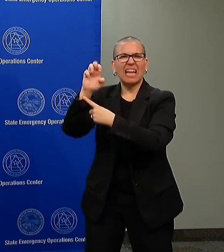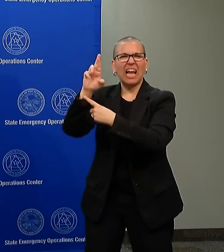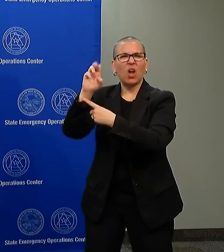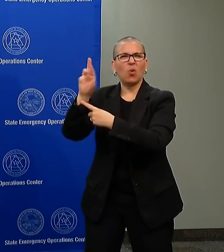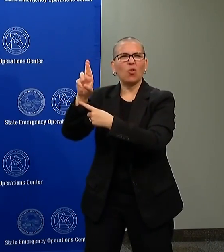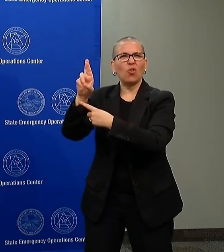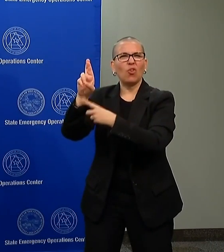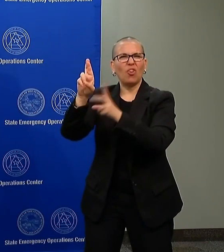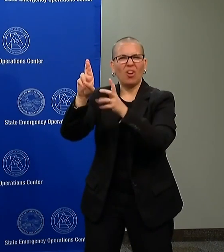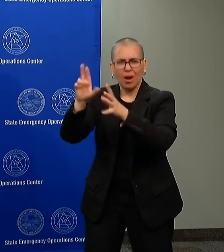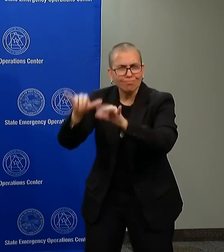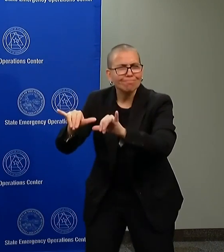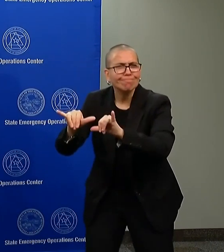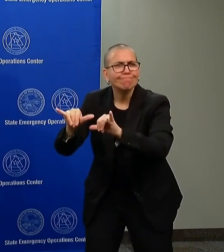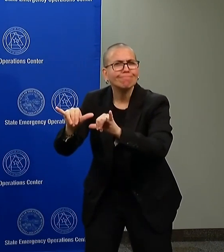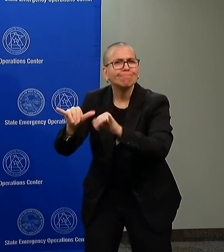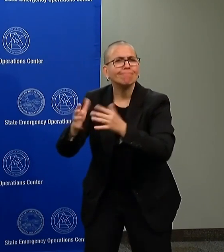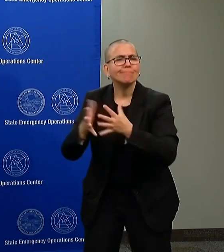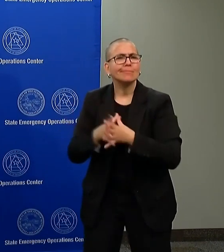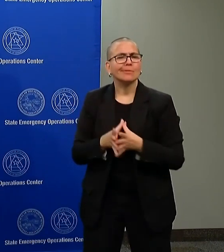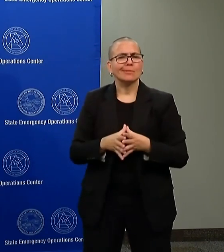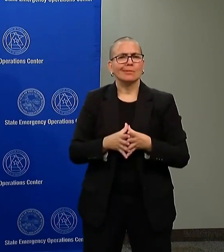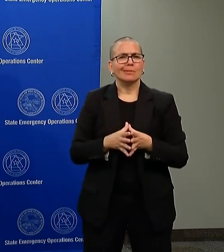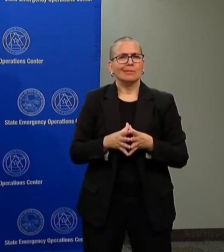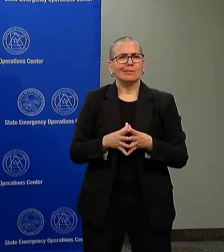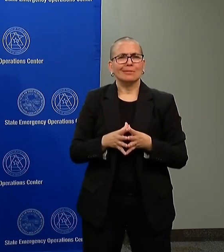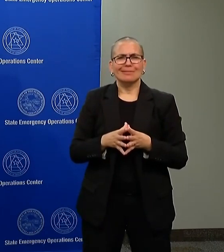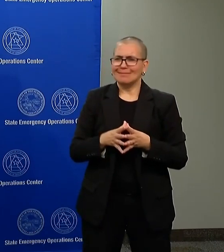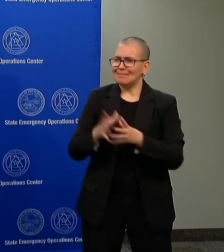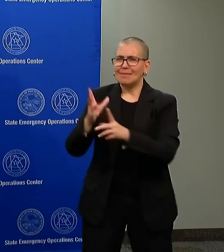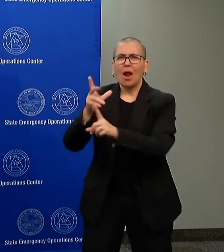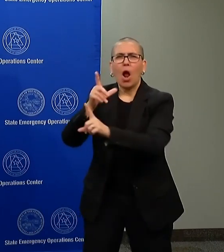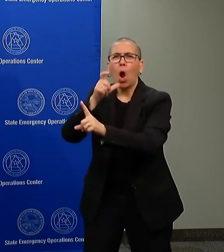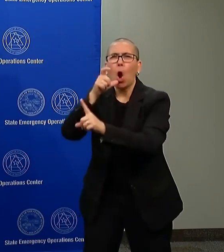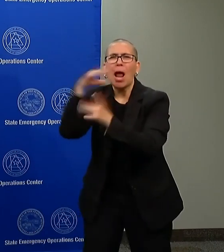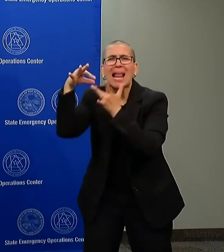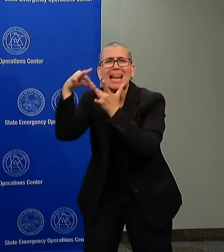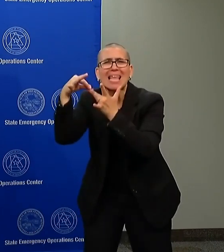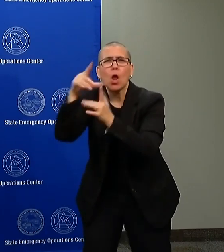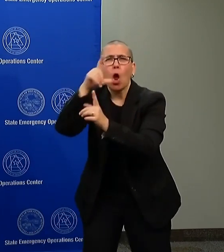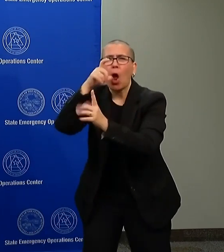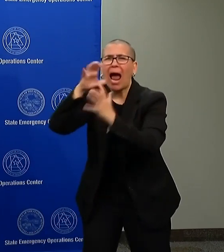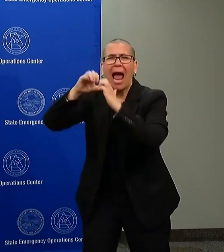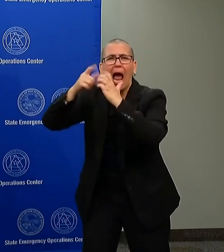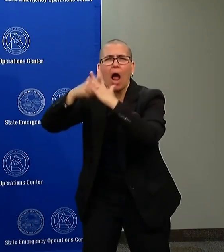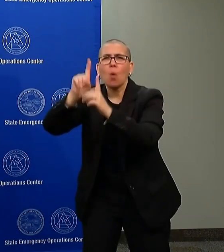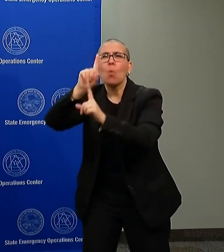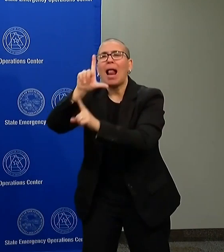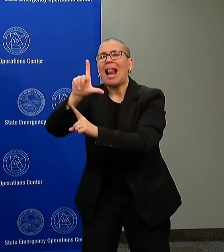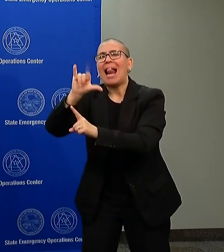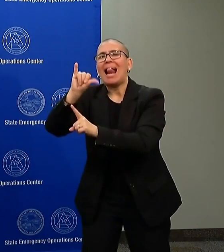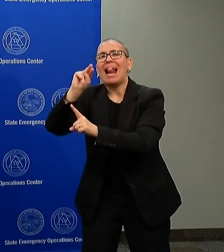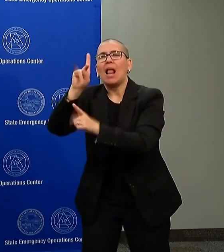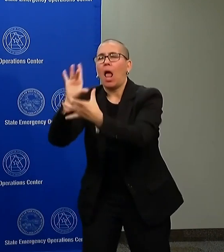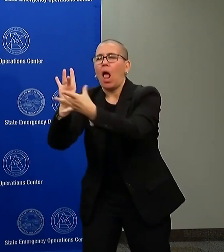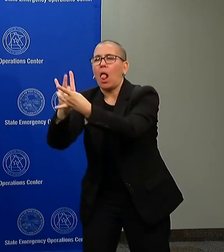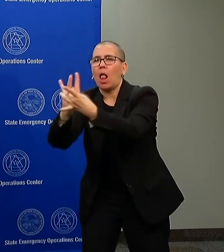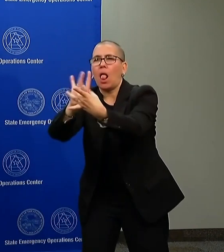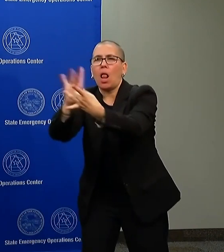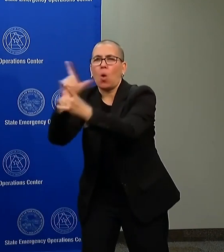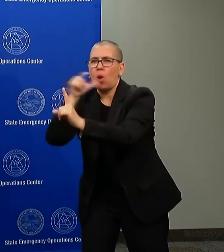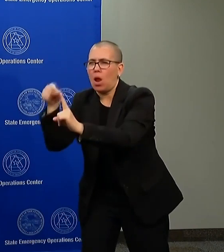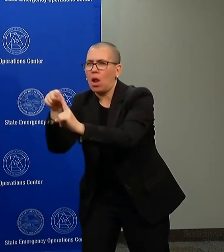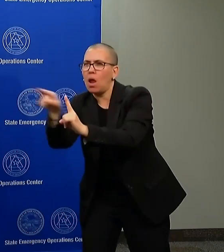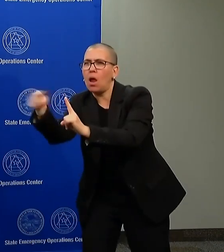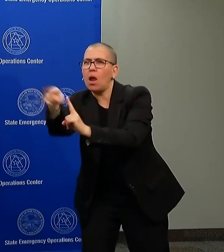Where do these folks, where is the linkage is what we're doing? And so we are in the process right now of building that information network,